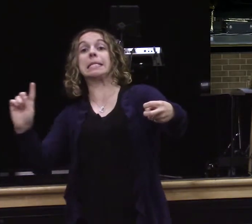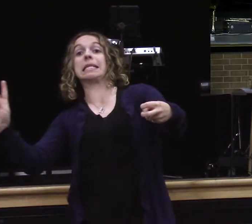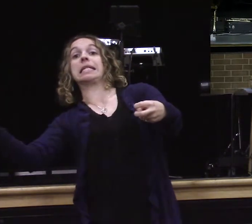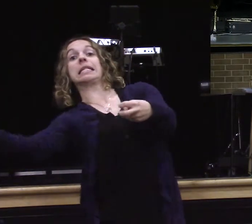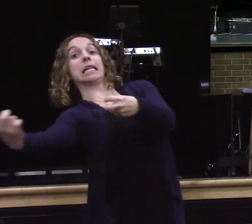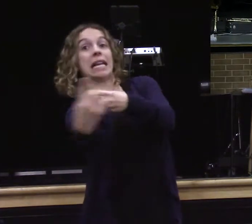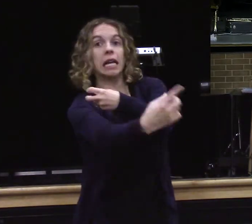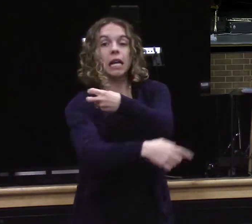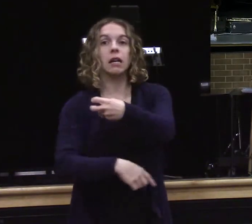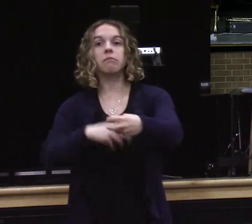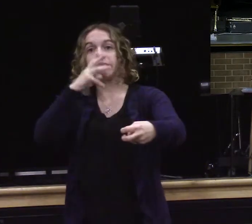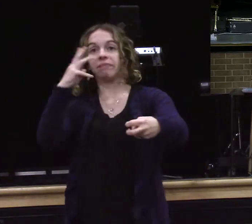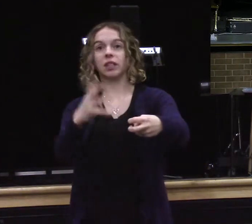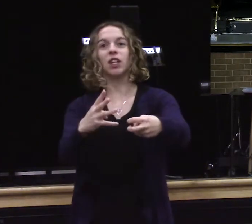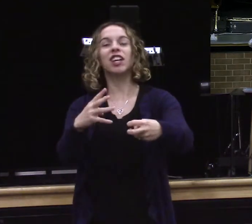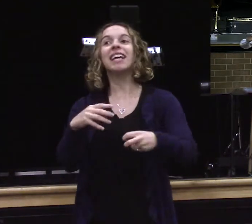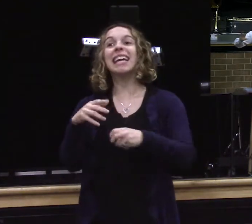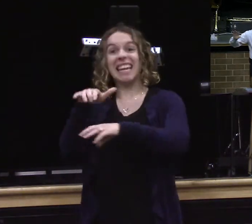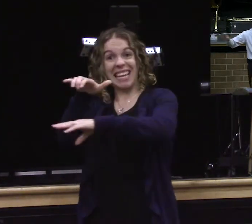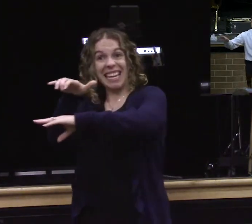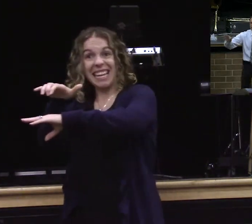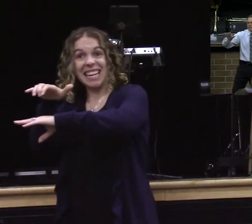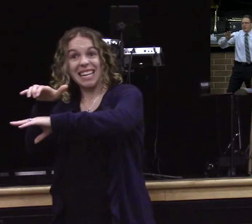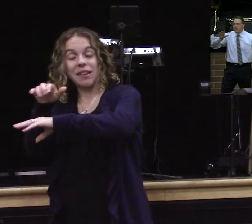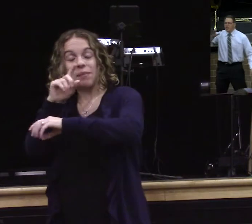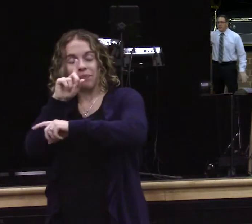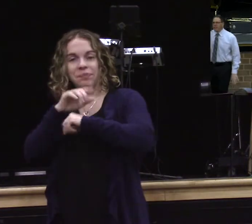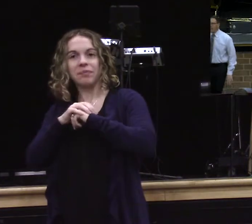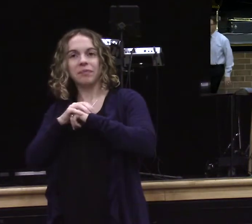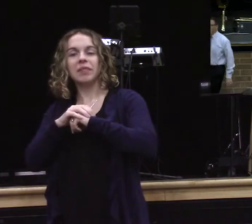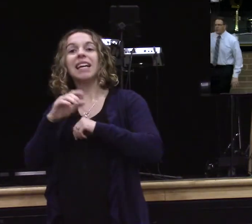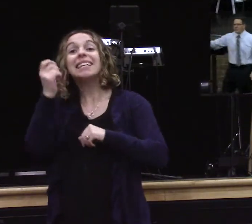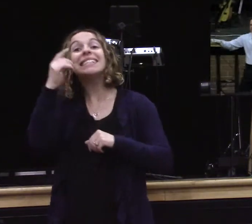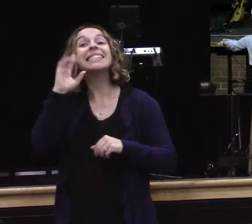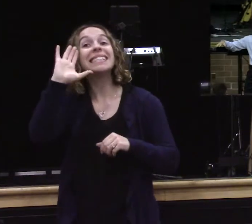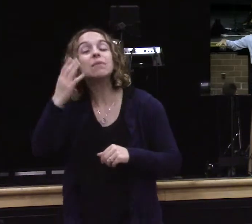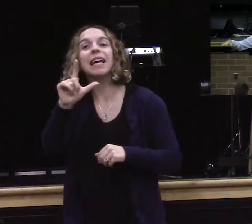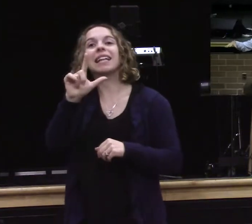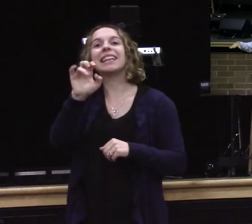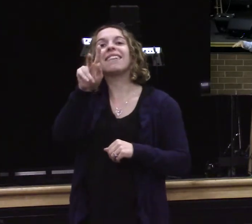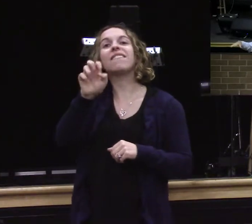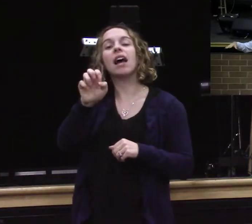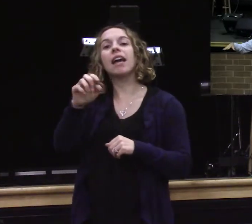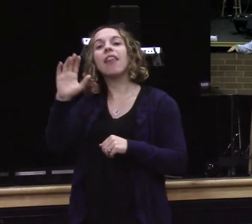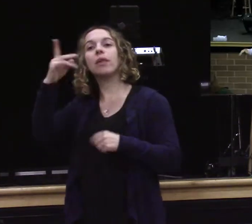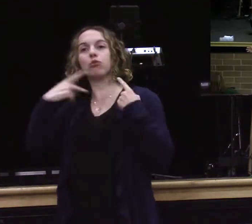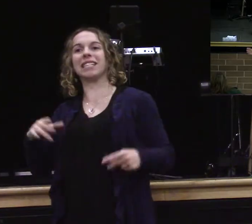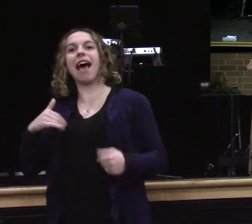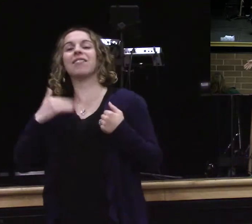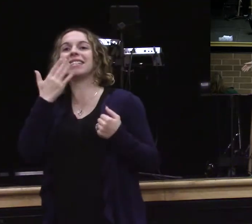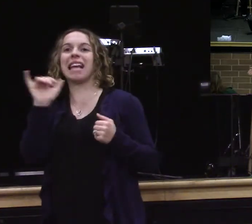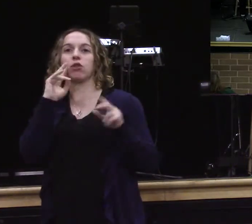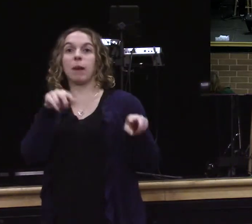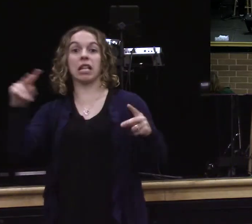Because when you read it in English. It sounds like the Levite and the priest had the same reaction. Doesn't it? They